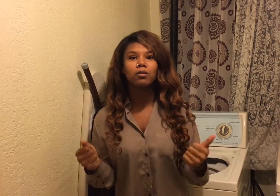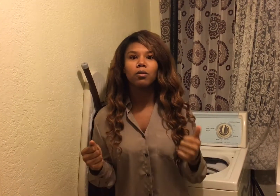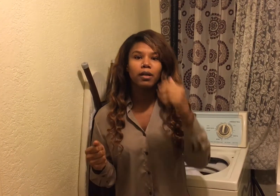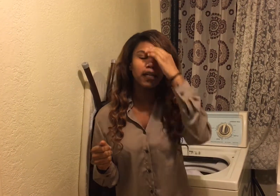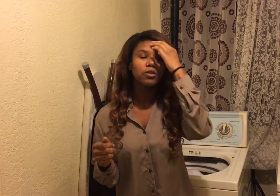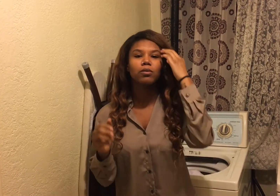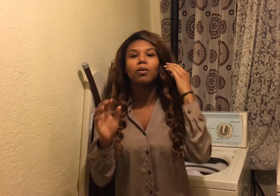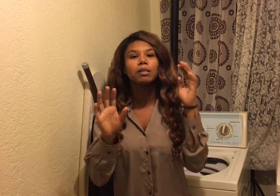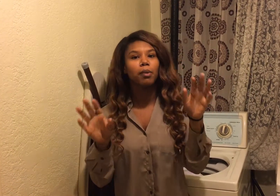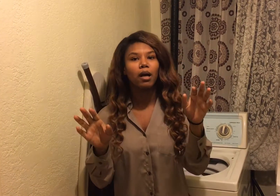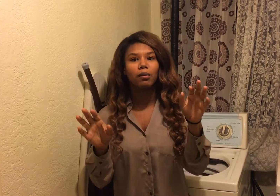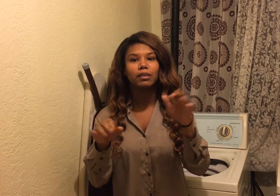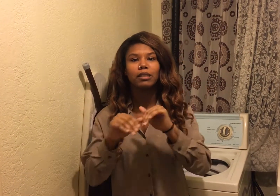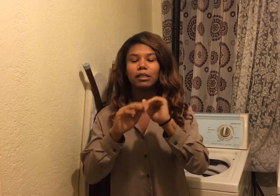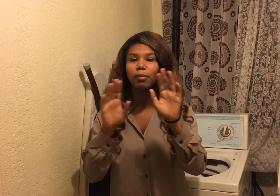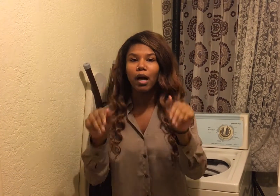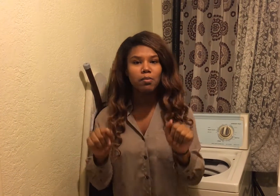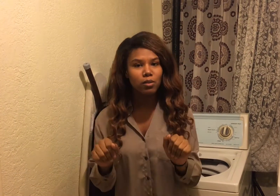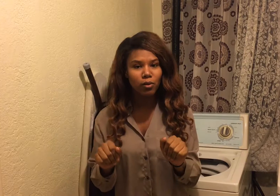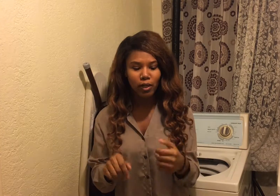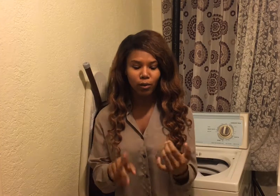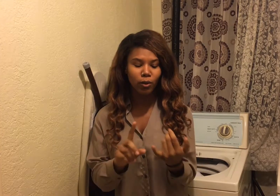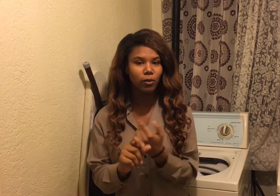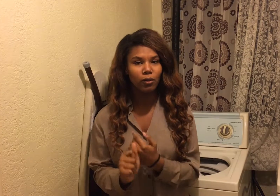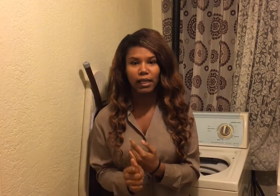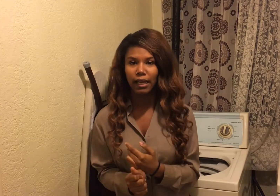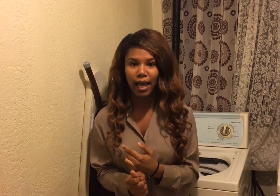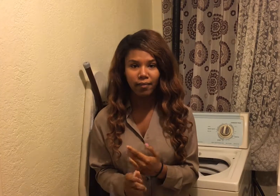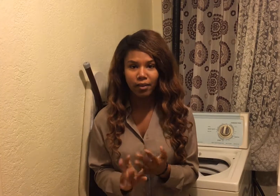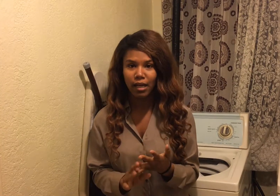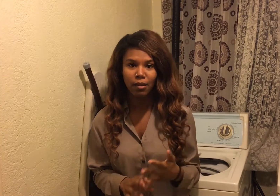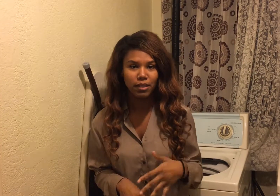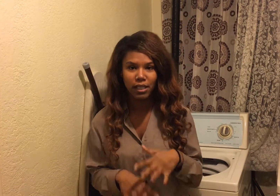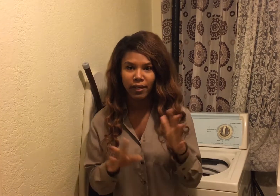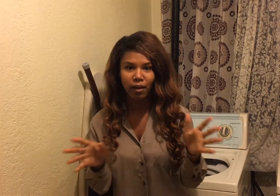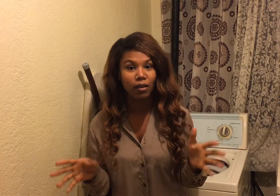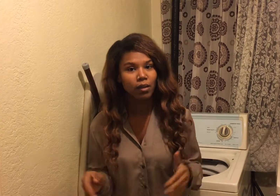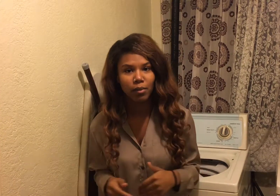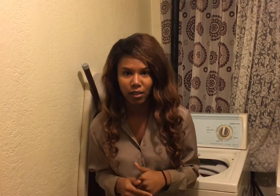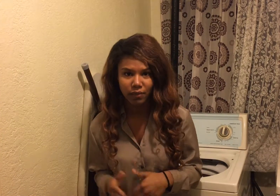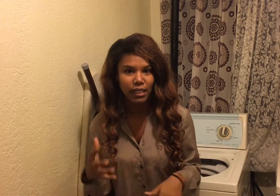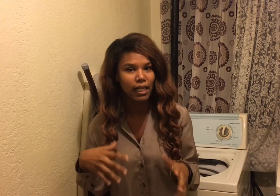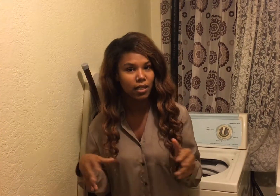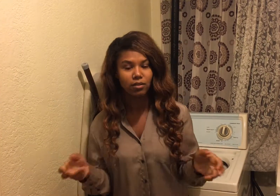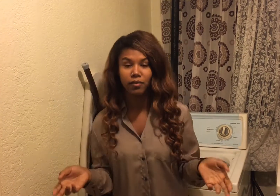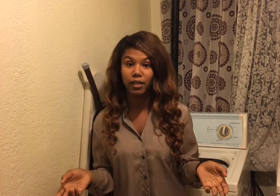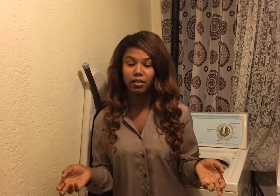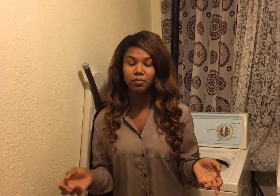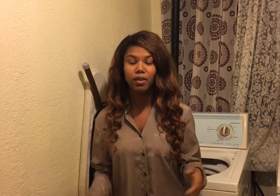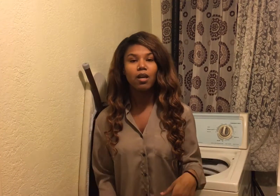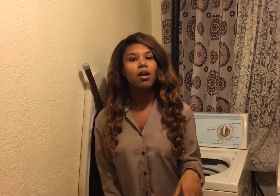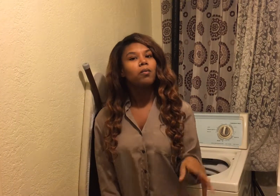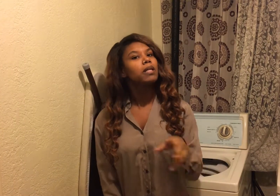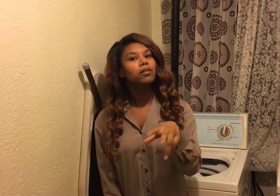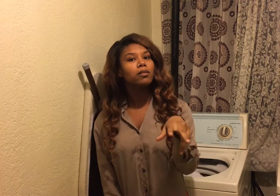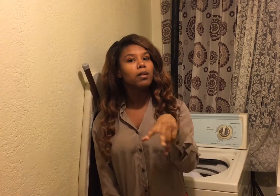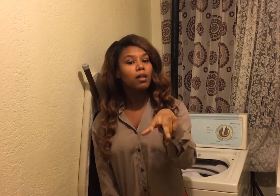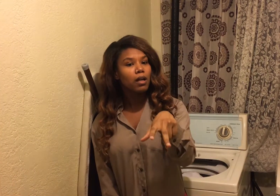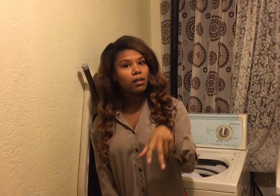story that you know is bomb it's just this bomb story you know you're gonna get laughter commentary all the above to engage your friends but until your other